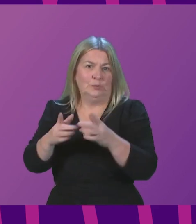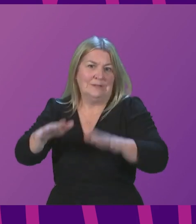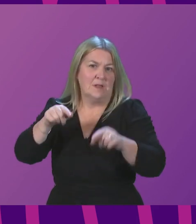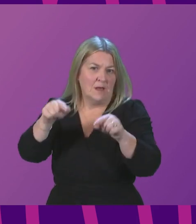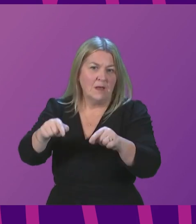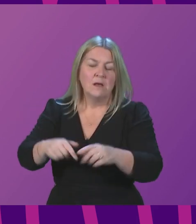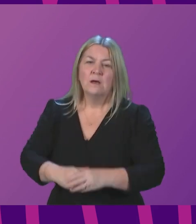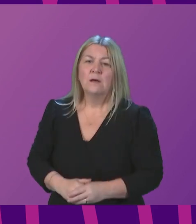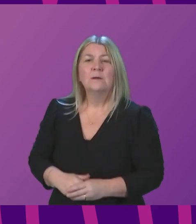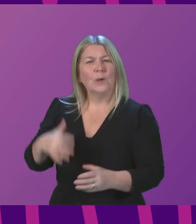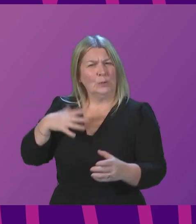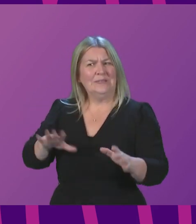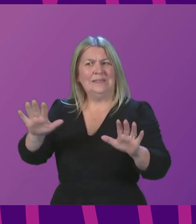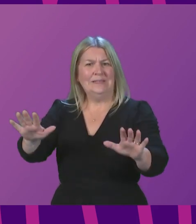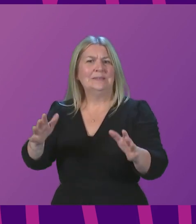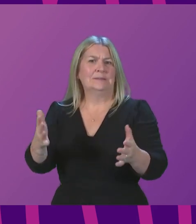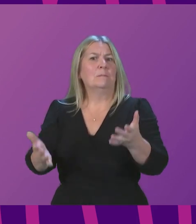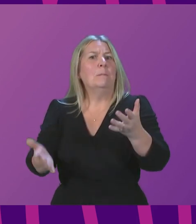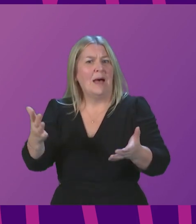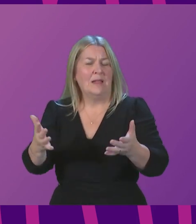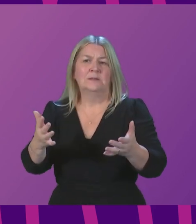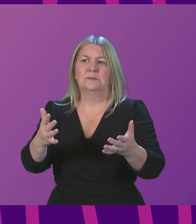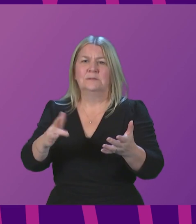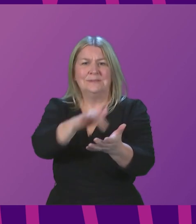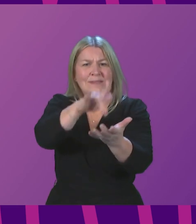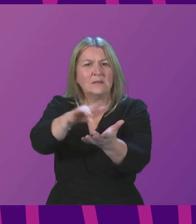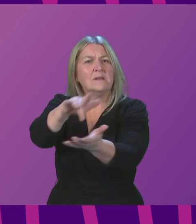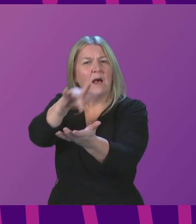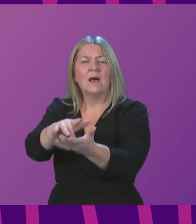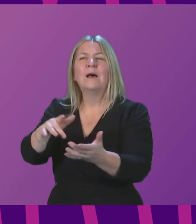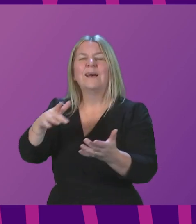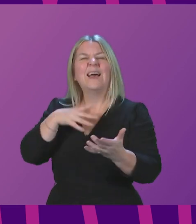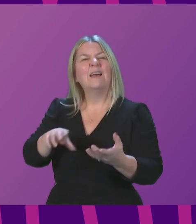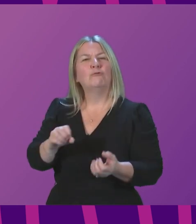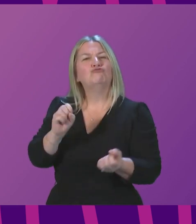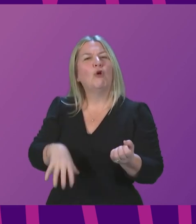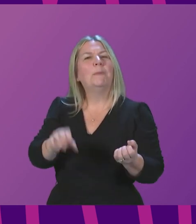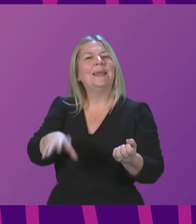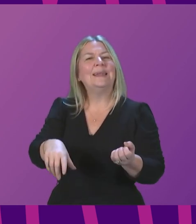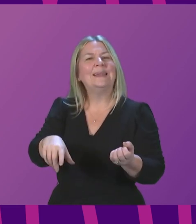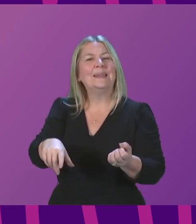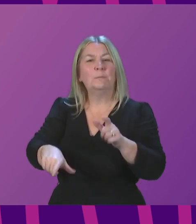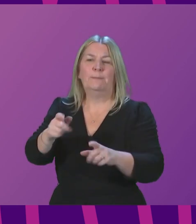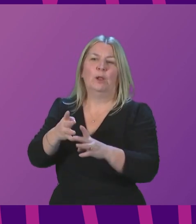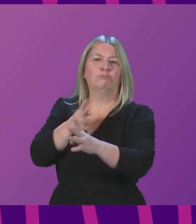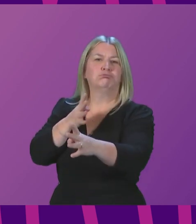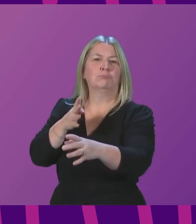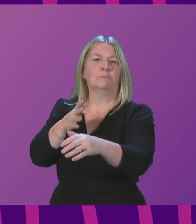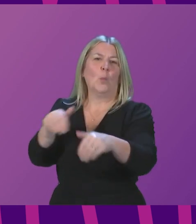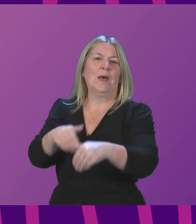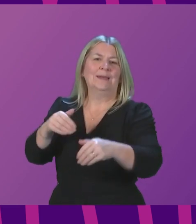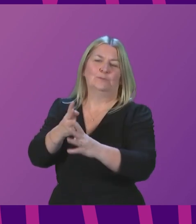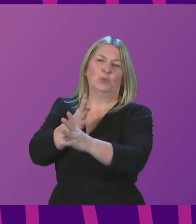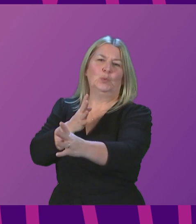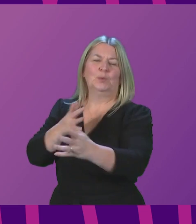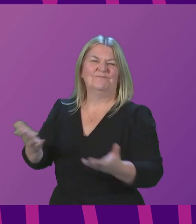we need the balance of facility. If we just have drop-in clinics, then people go and queue and it's hard to match supply and